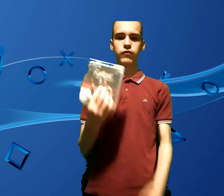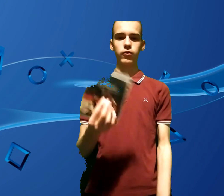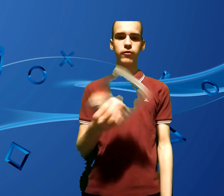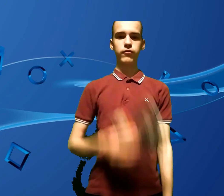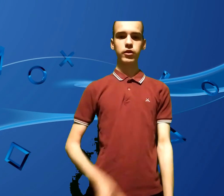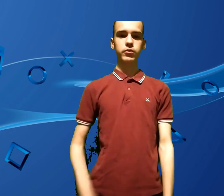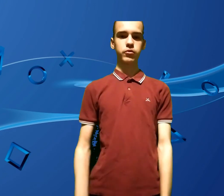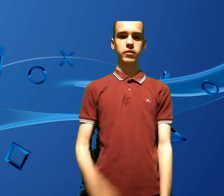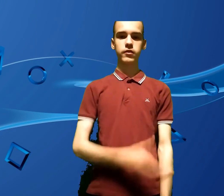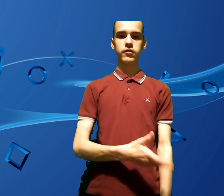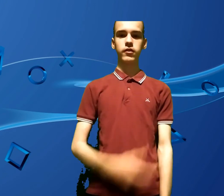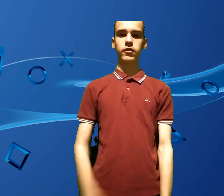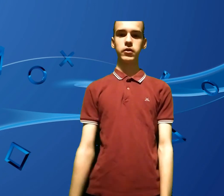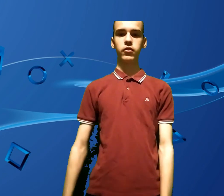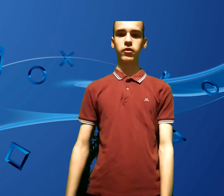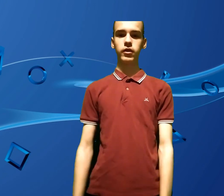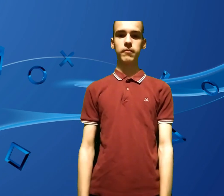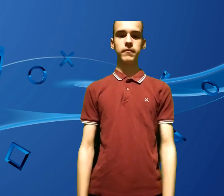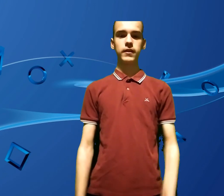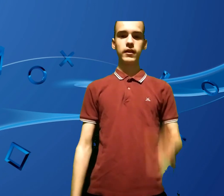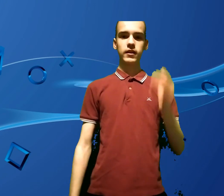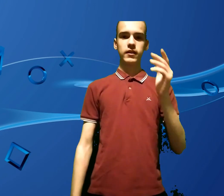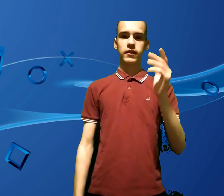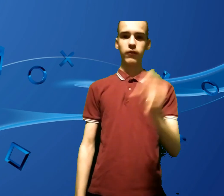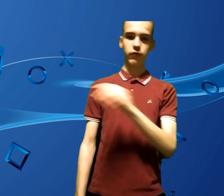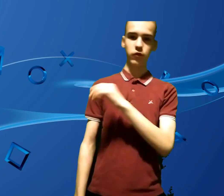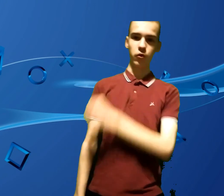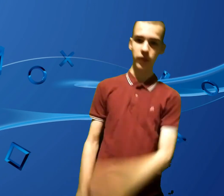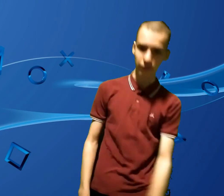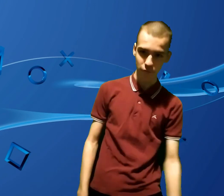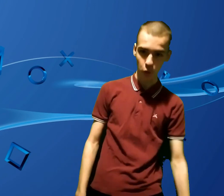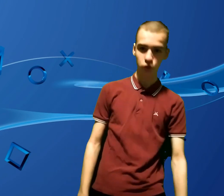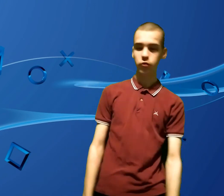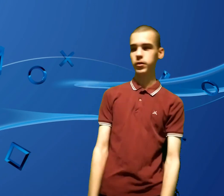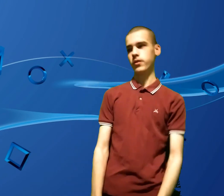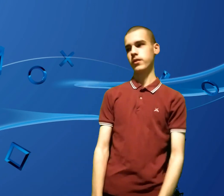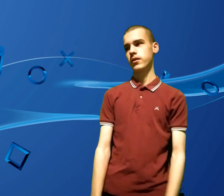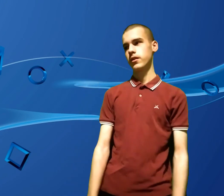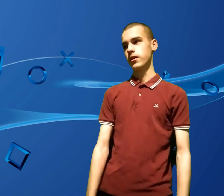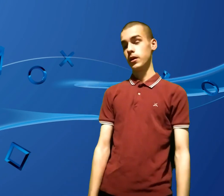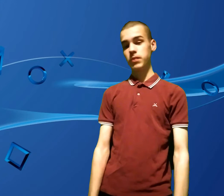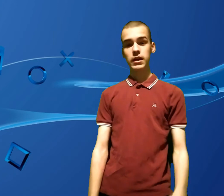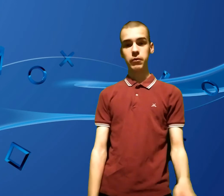Fallout 3, which would make sense if I'd done a review on that first, wouldn't I? But anyway,